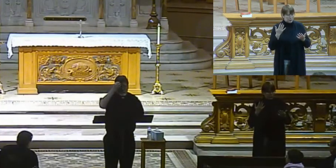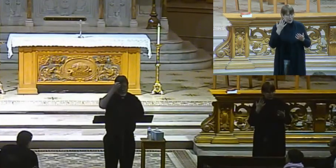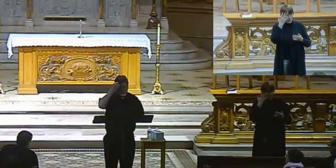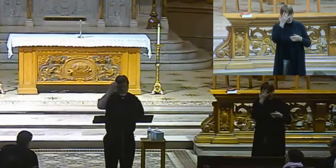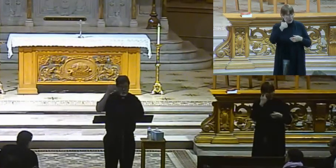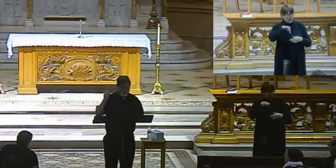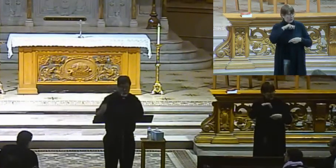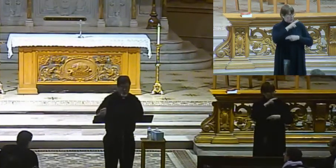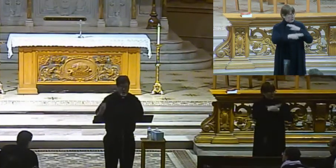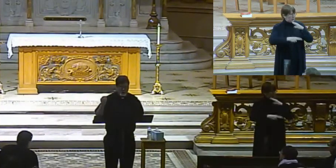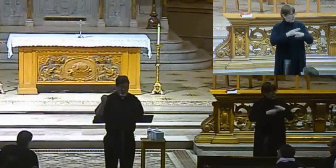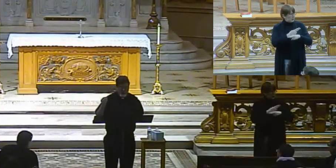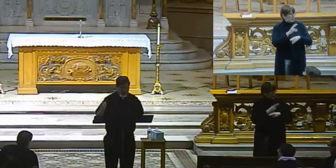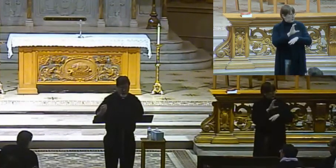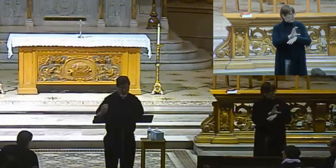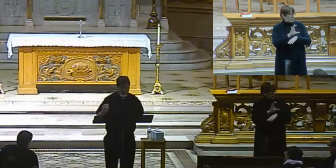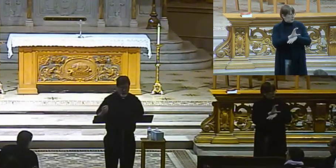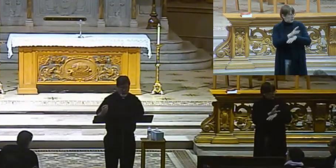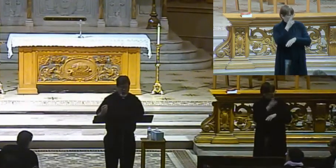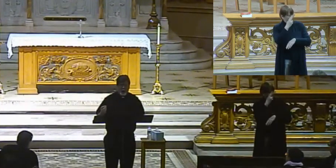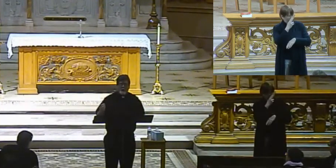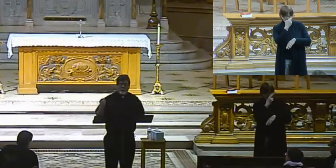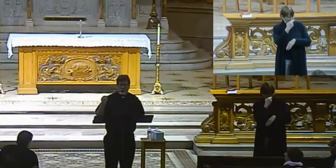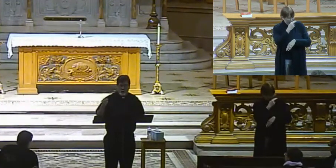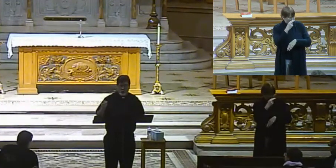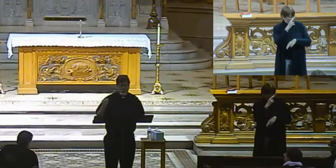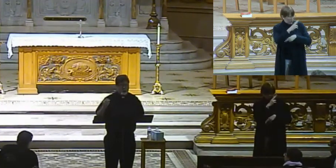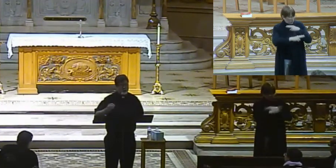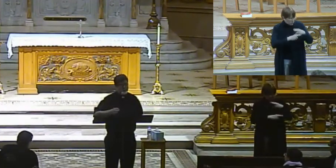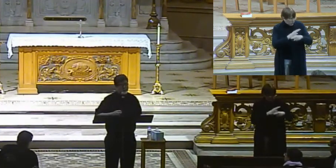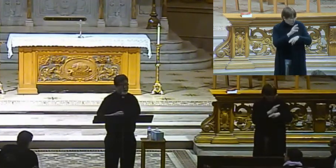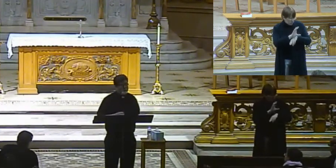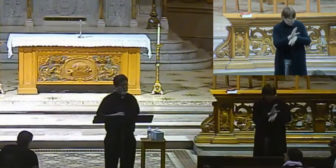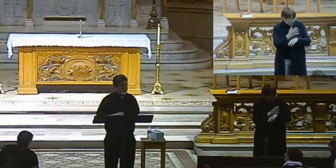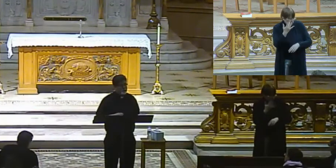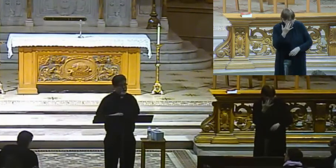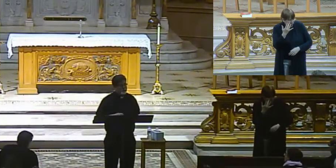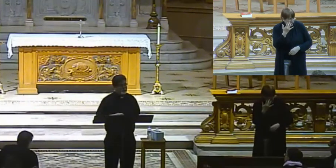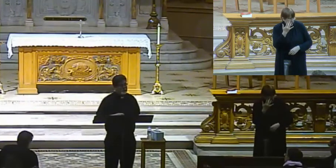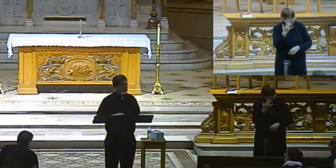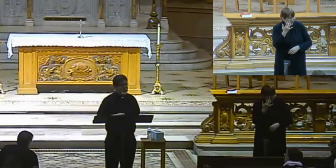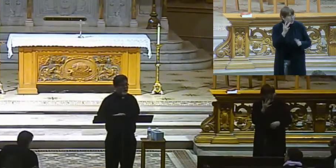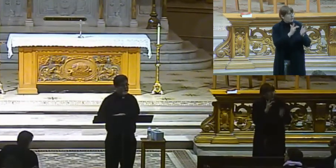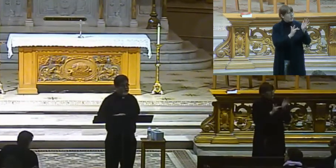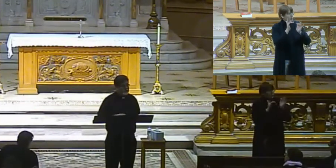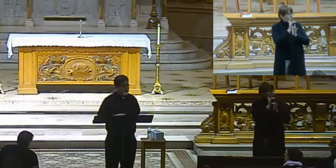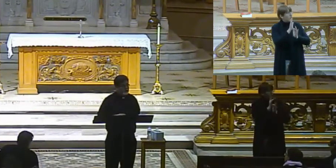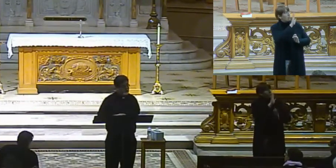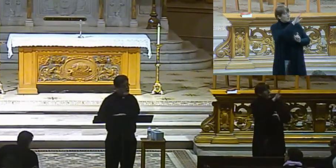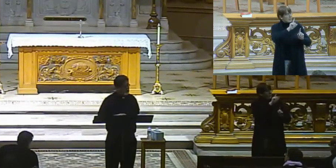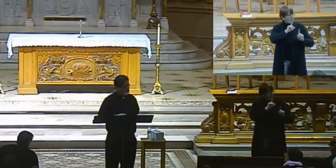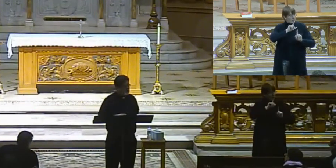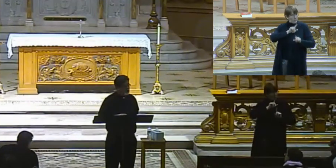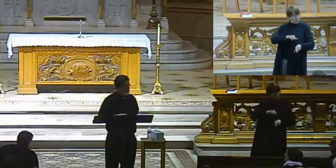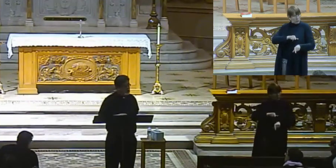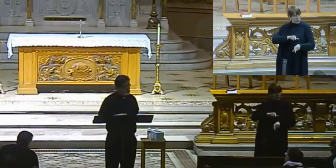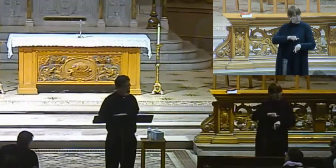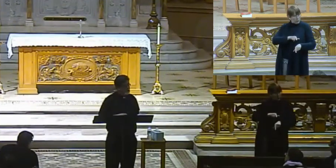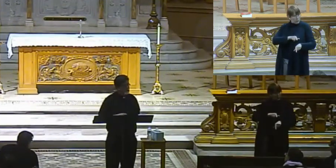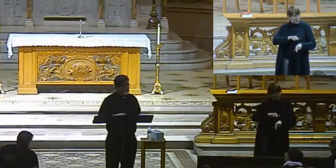universal church? Why are we a Catholic church? Because what was the great mission that Jesus gave in the commission?